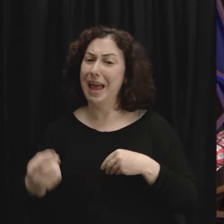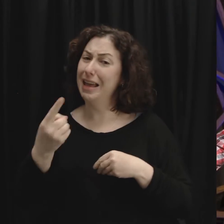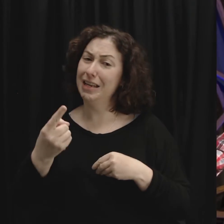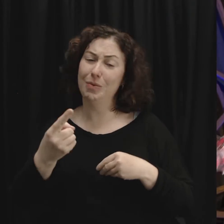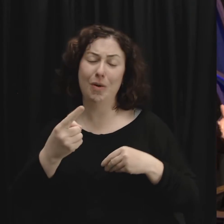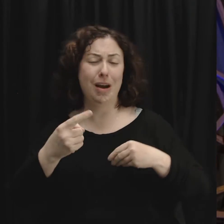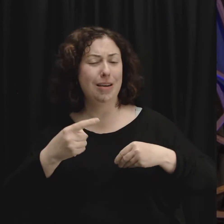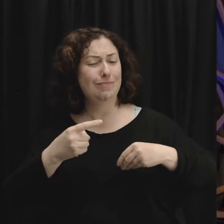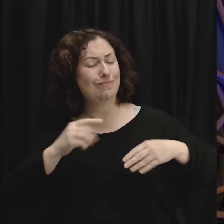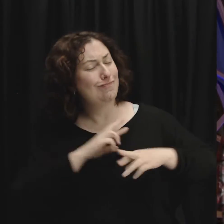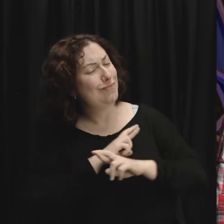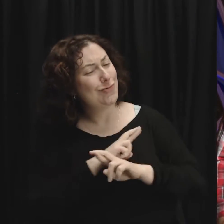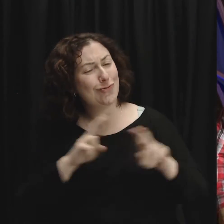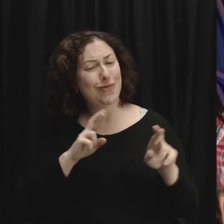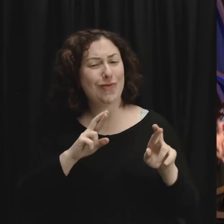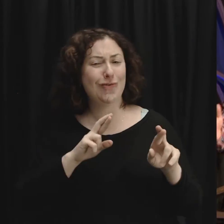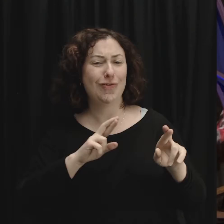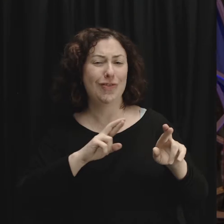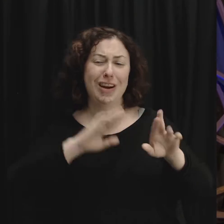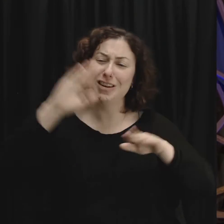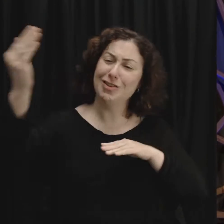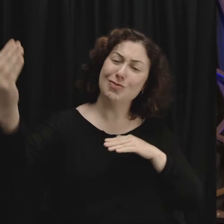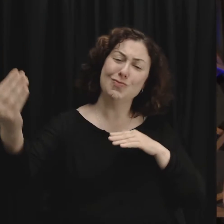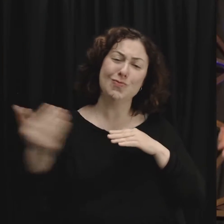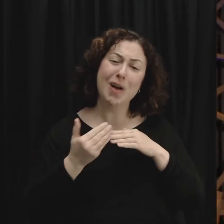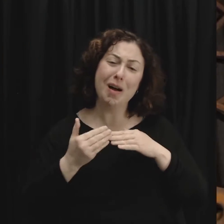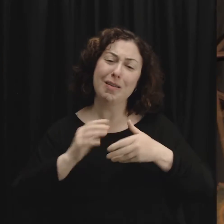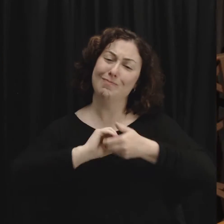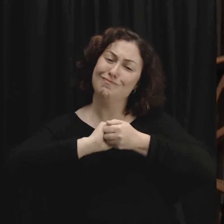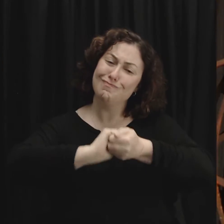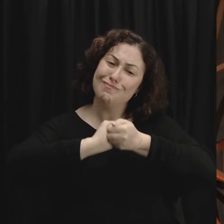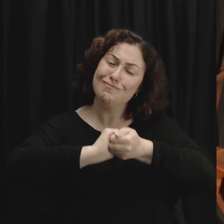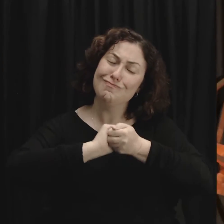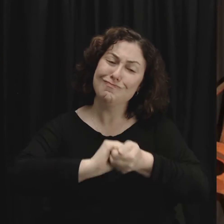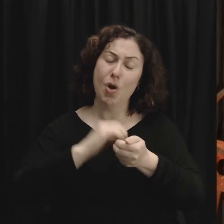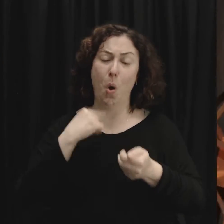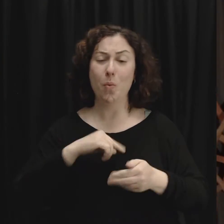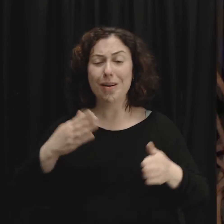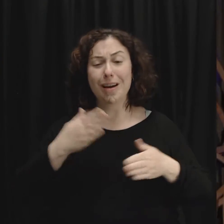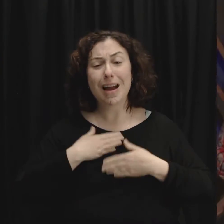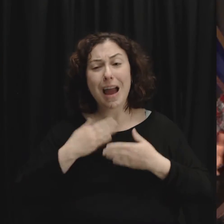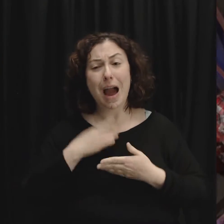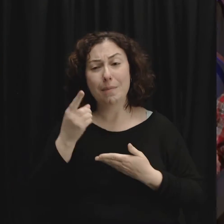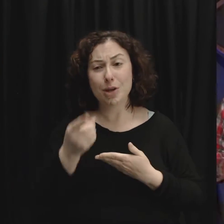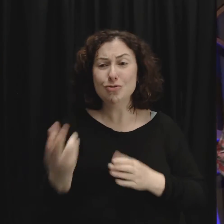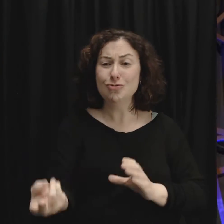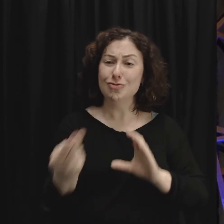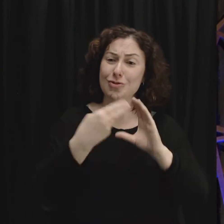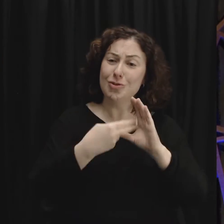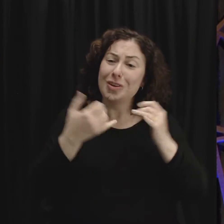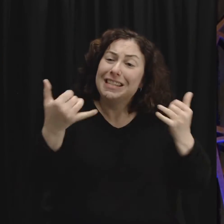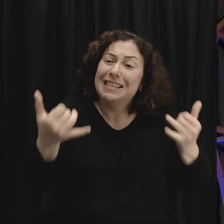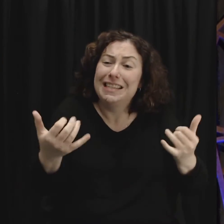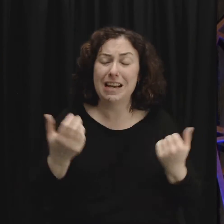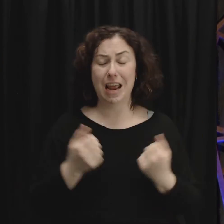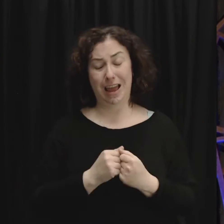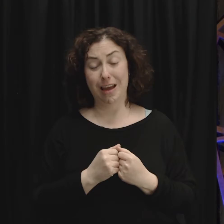and a handshake, like literally a physical handshake, like we are glad to have you with us today. And I believe for the most part,